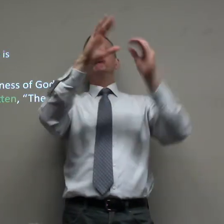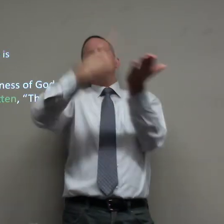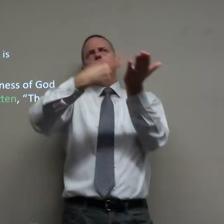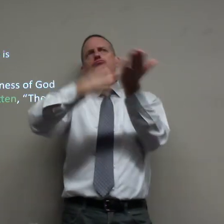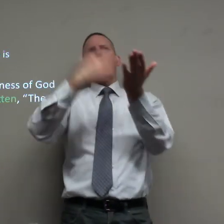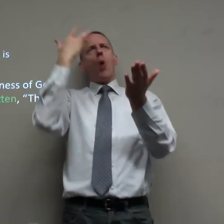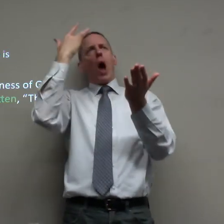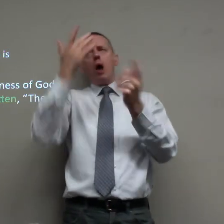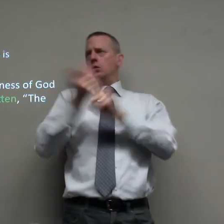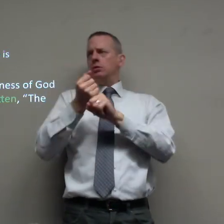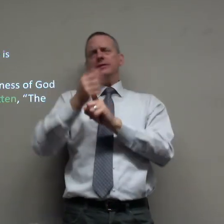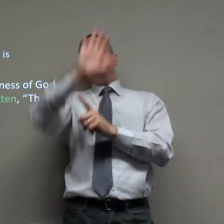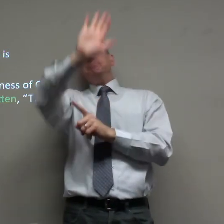gospel and teaching using the gospel